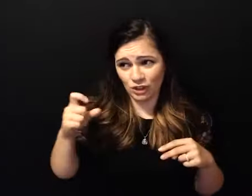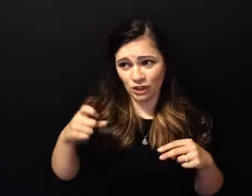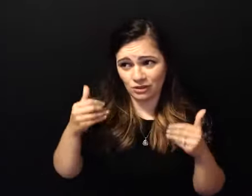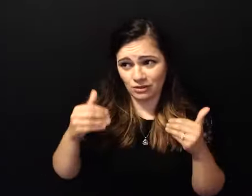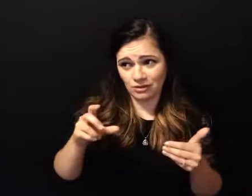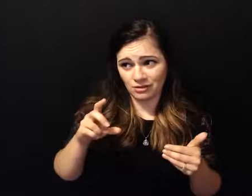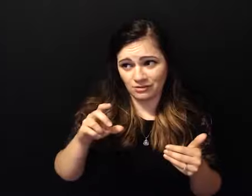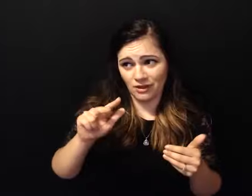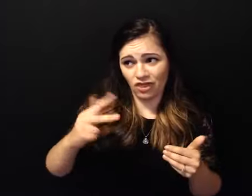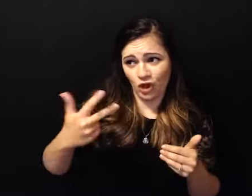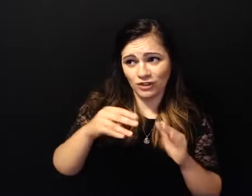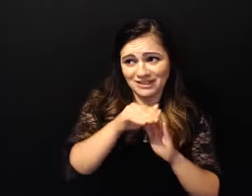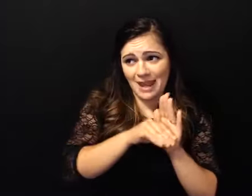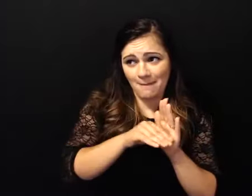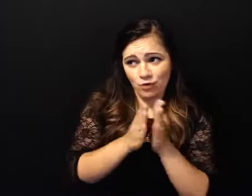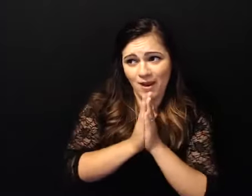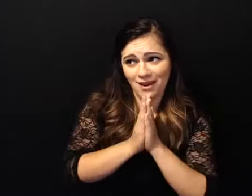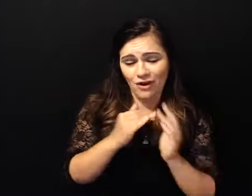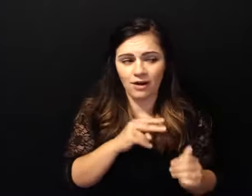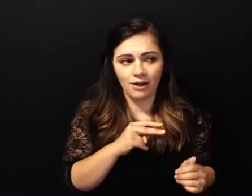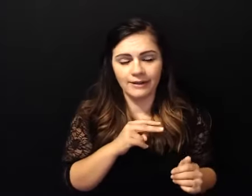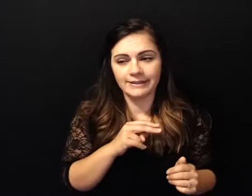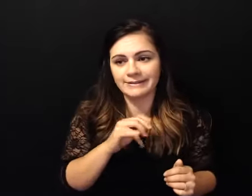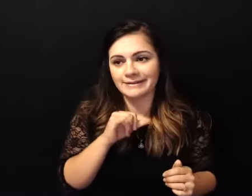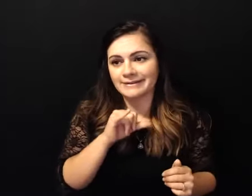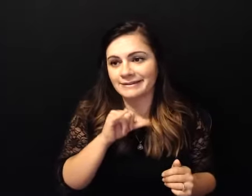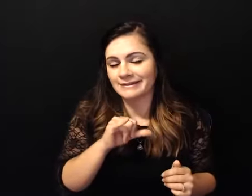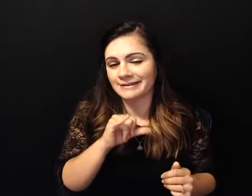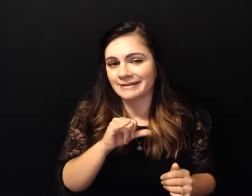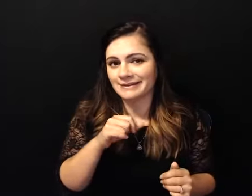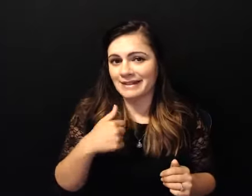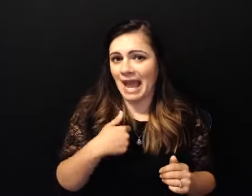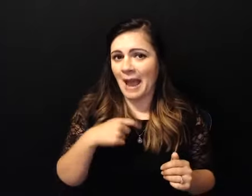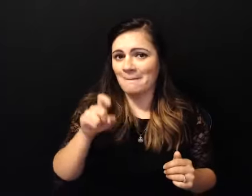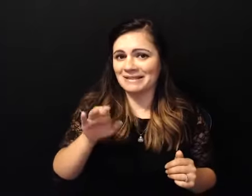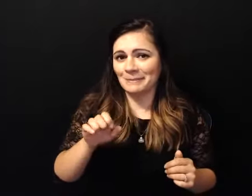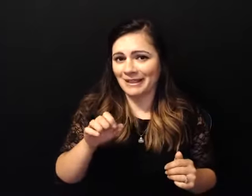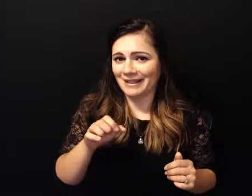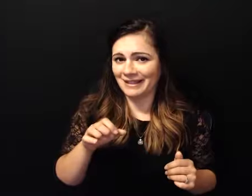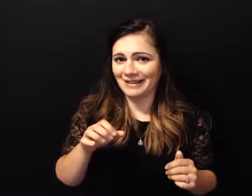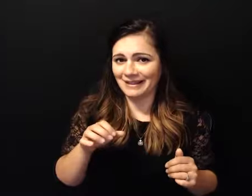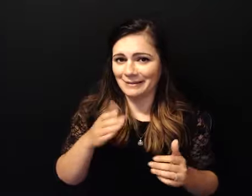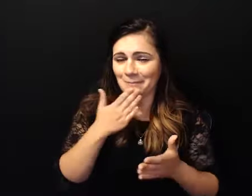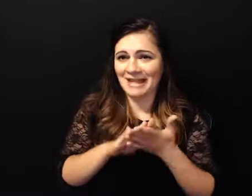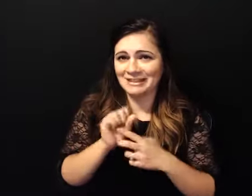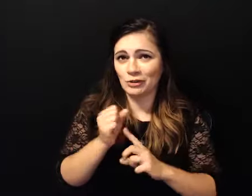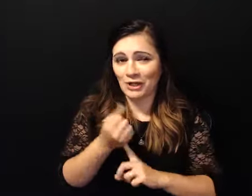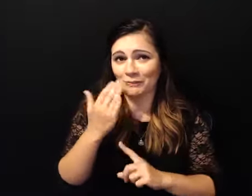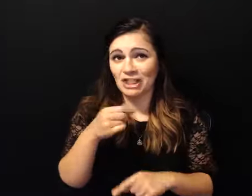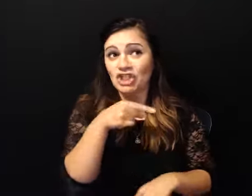knew i was in bad shape when when i knew that she was suggesting that maybe we get on our knees and pray um you know but